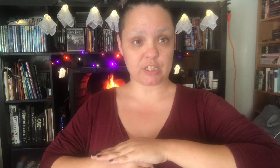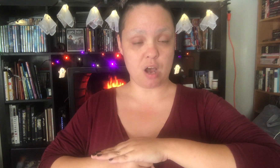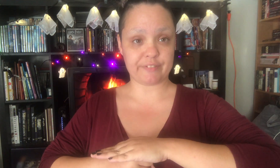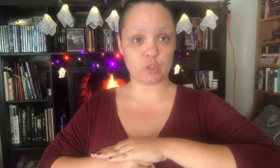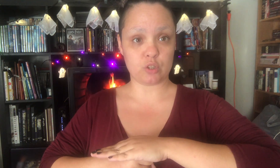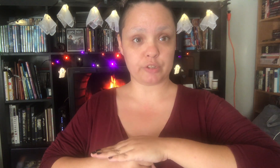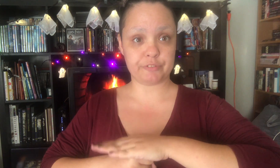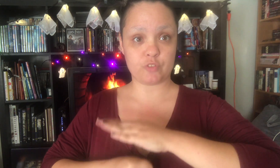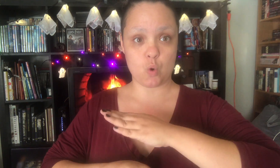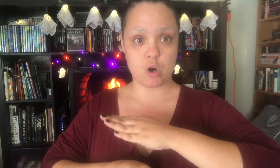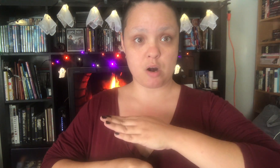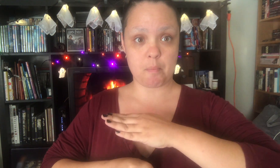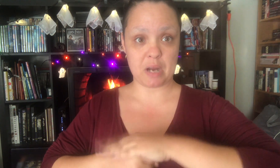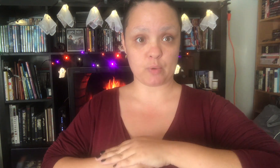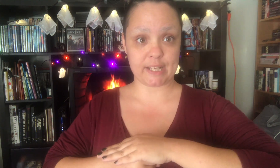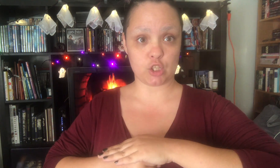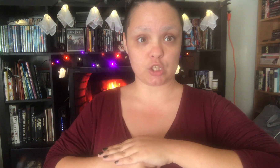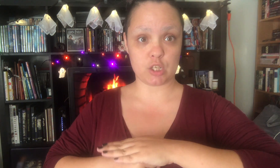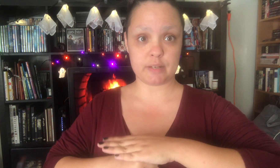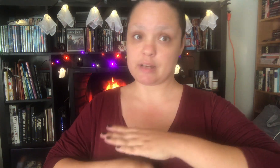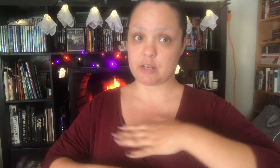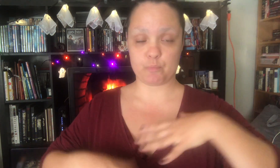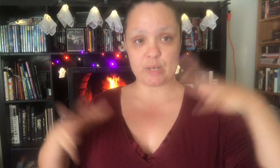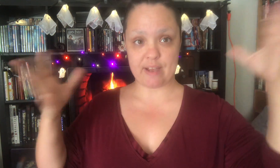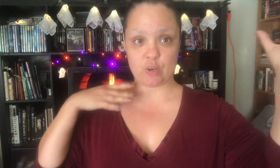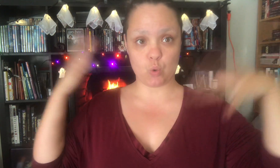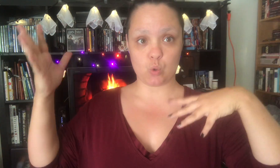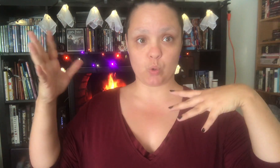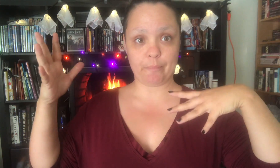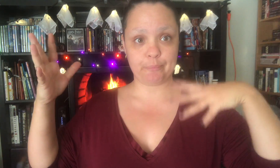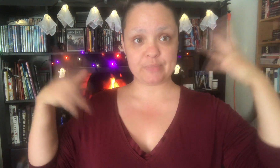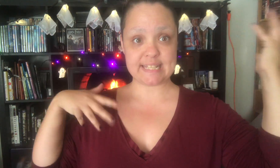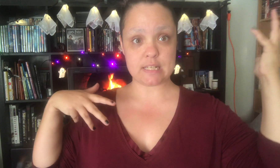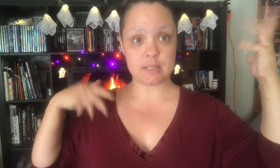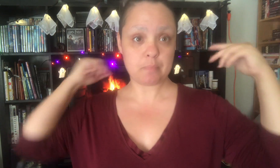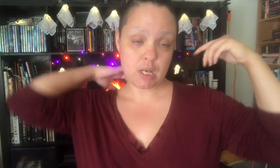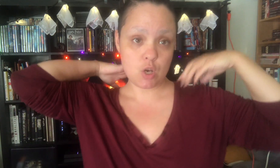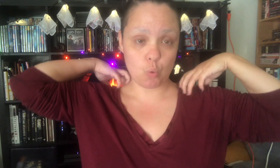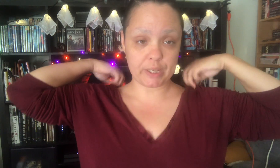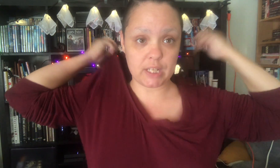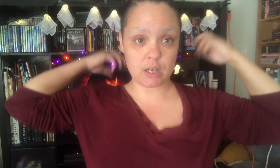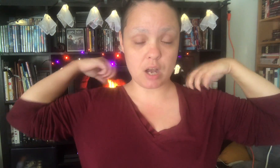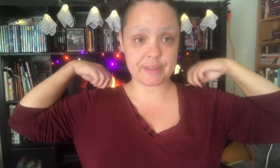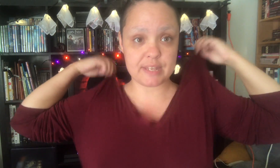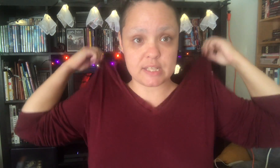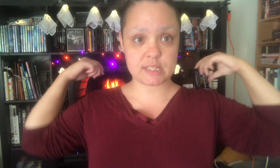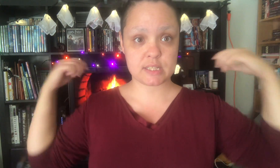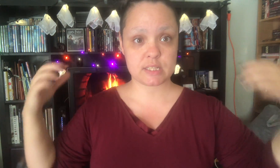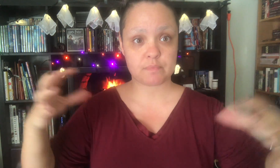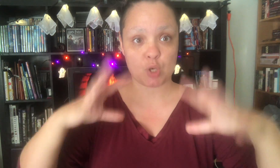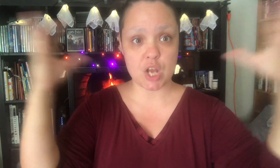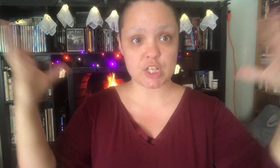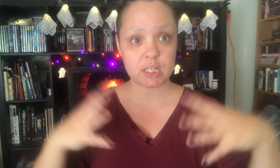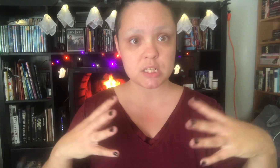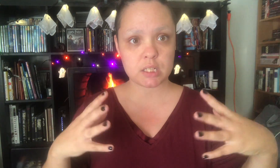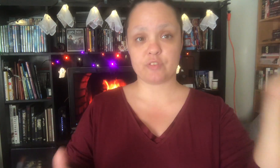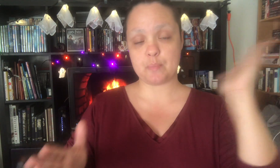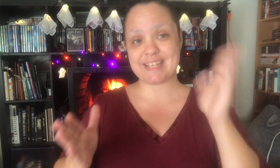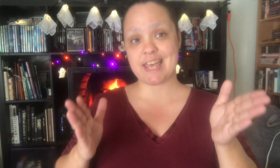novel for my writer. We have a whole team working on this project. From 10